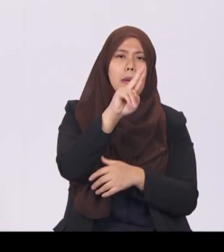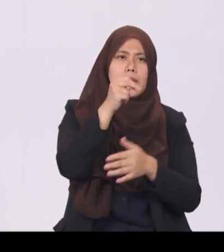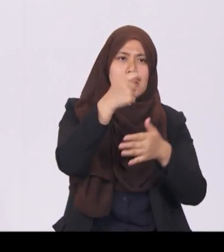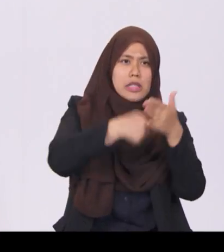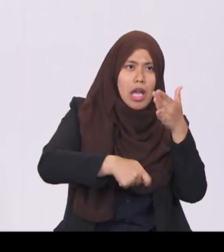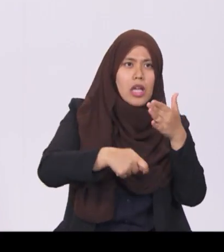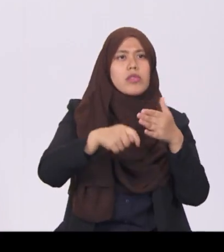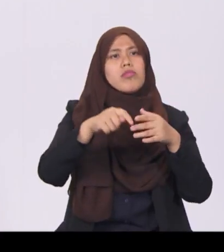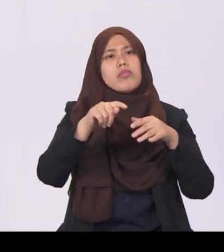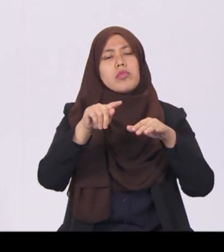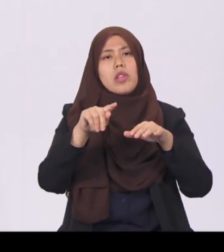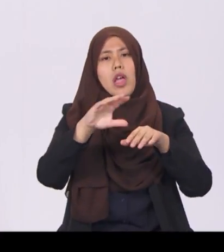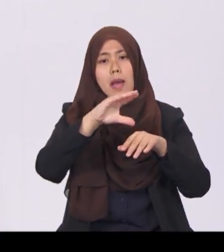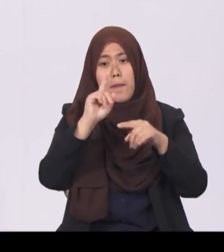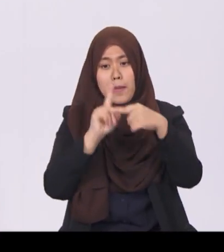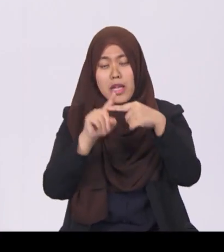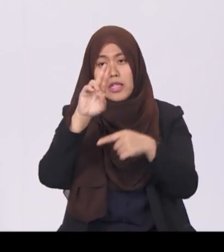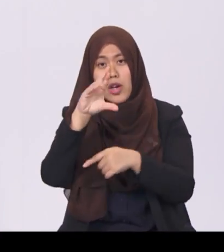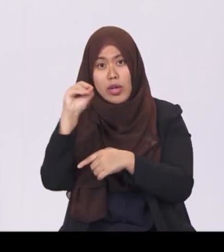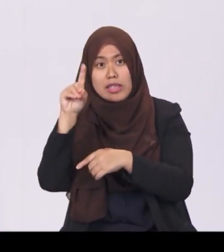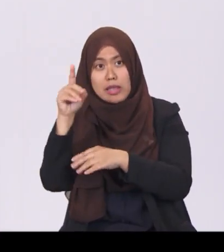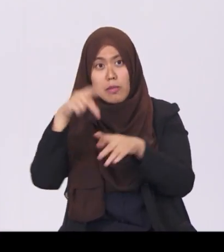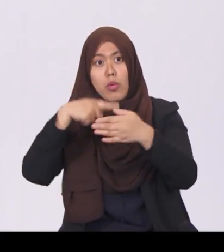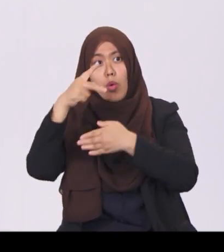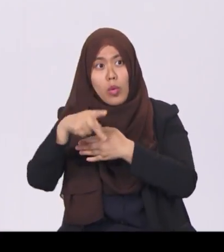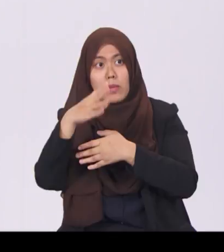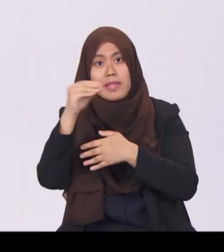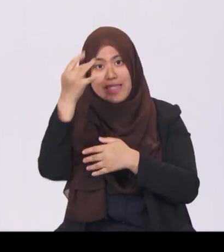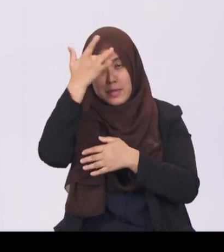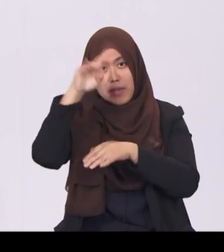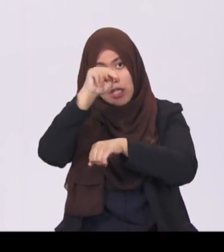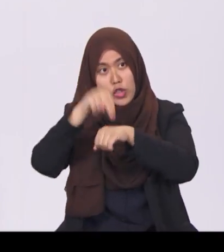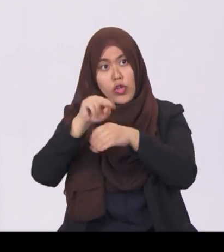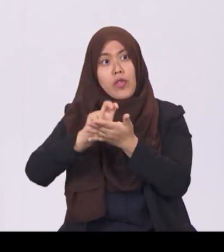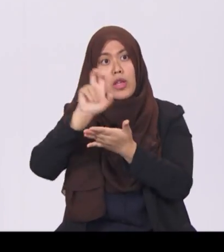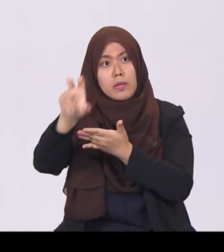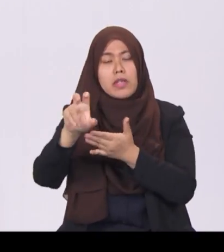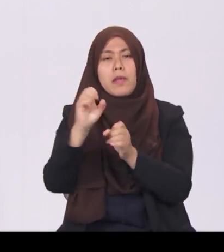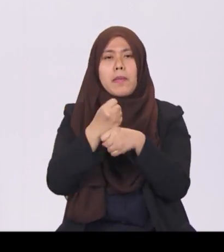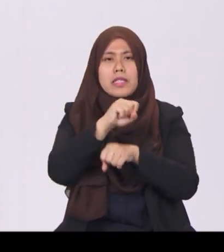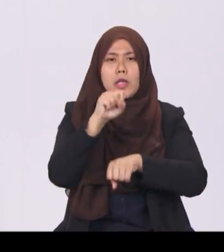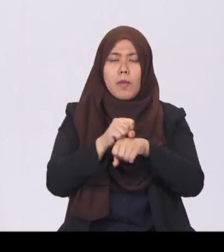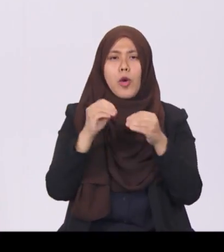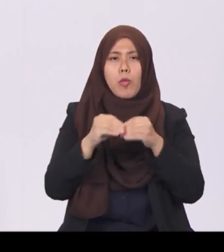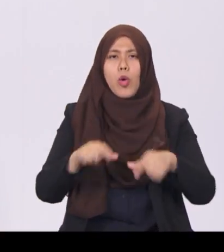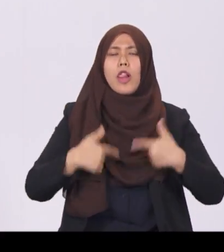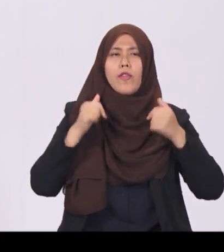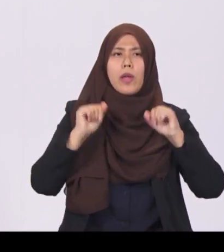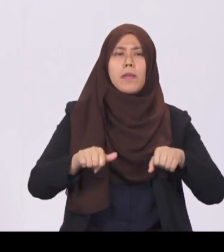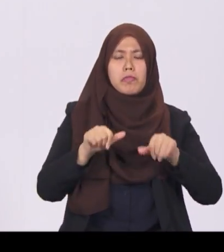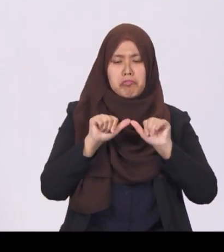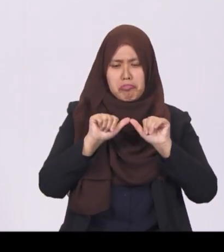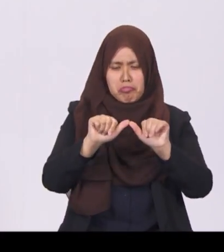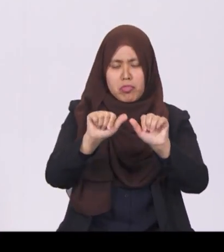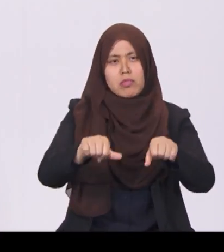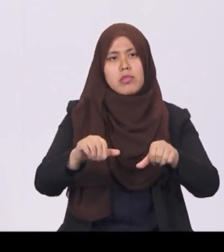make Singapore a more liveable and sustainable city. In this effort, everyone has a role to play.